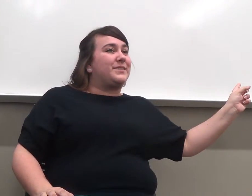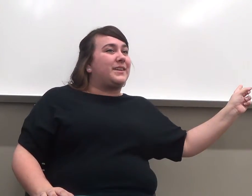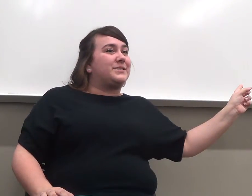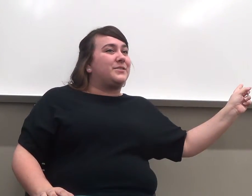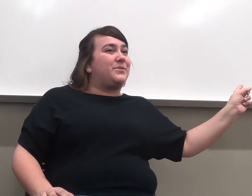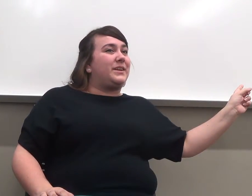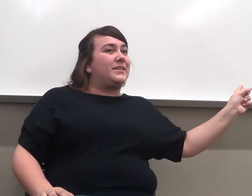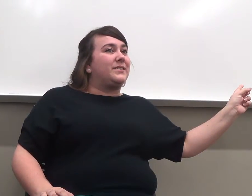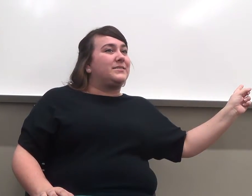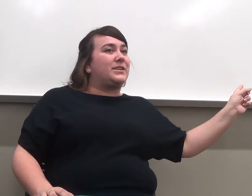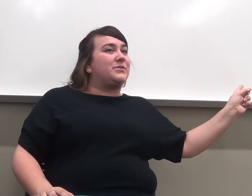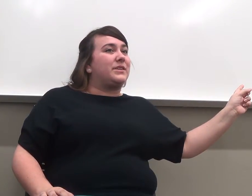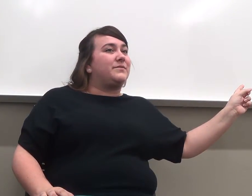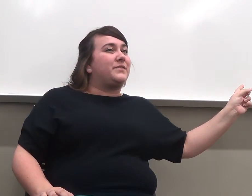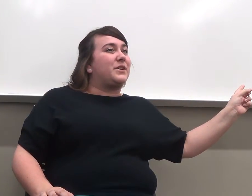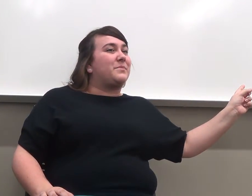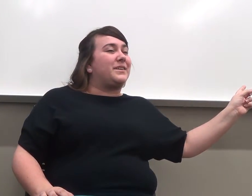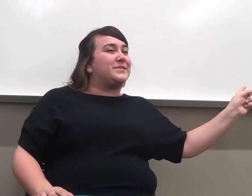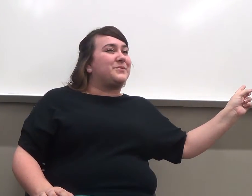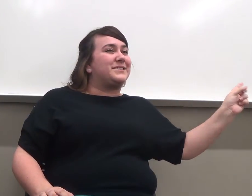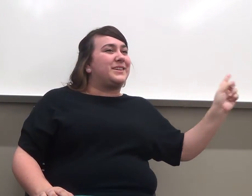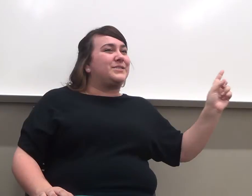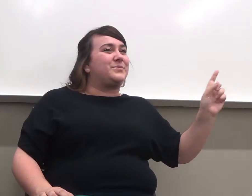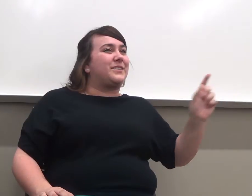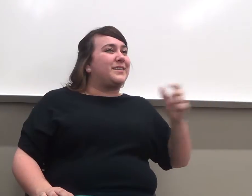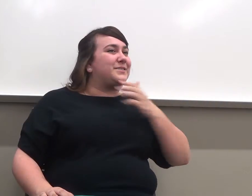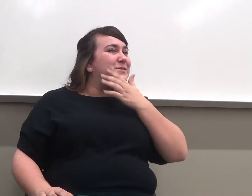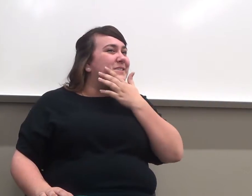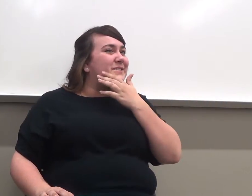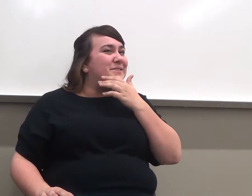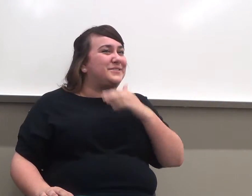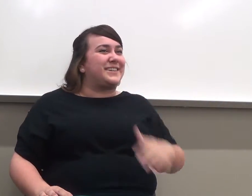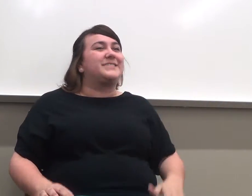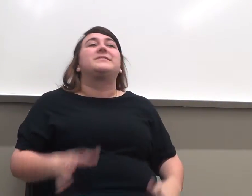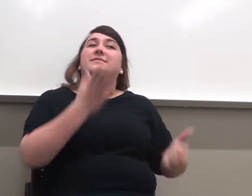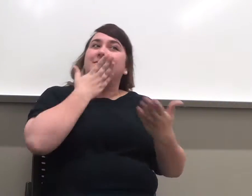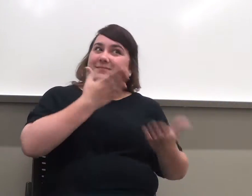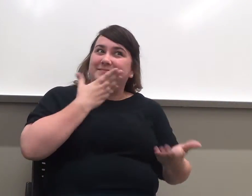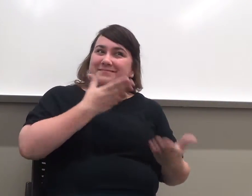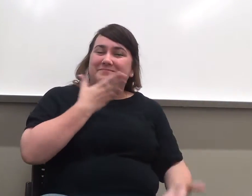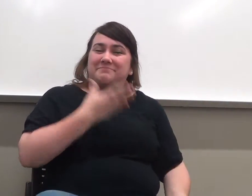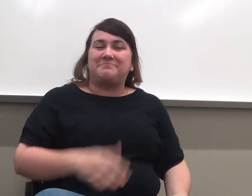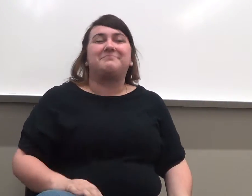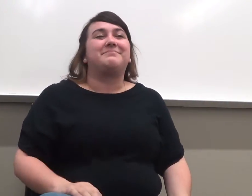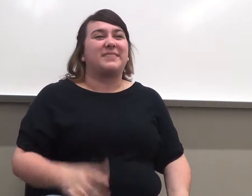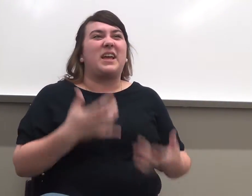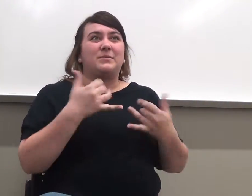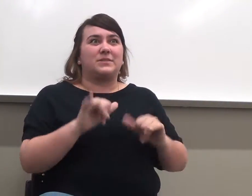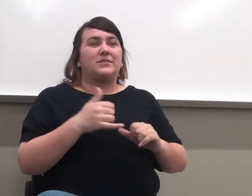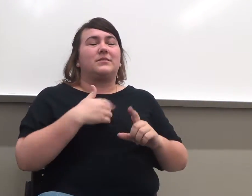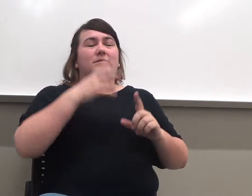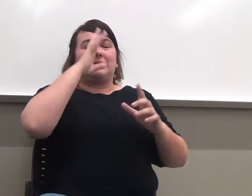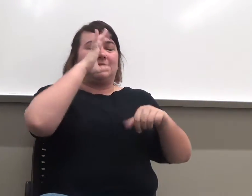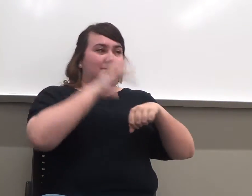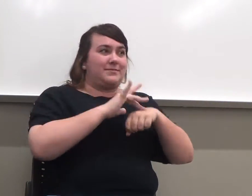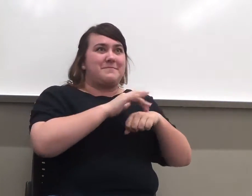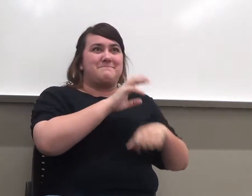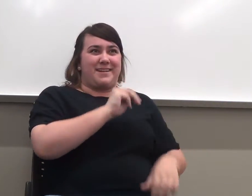the days of the week, 10 to 11.50 on Mondays and Wednesdays. We're in class Tuesdays and Thursdays. I'm still back on, I'm still back on yesterday.